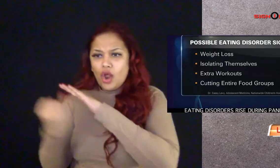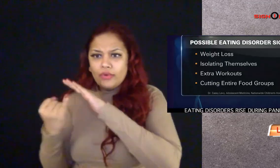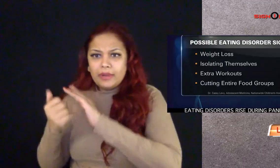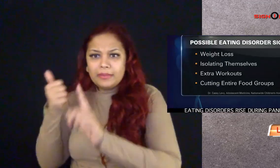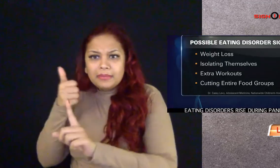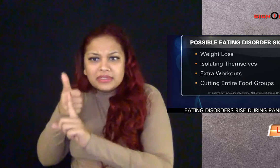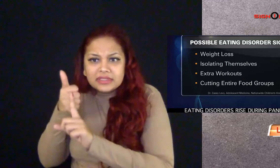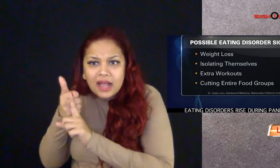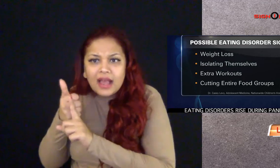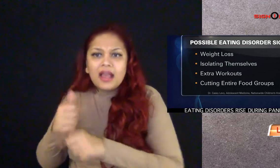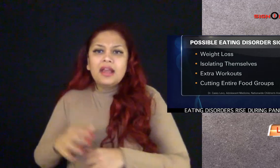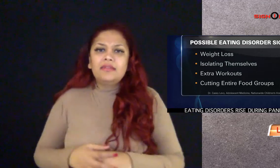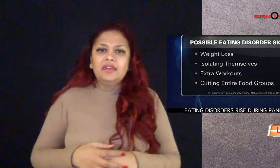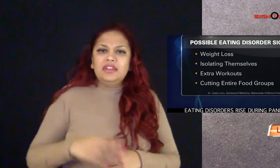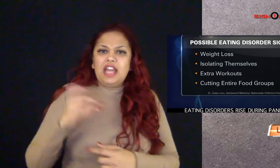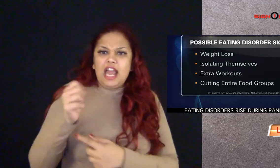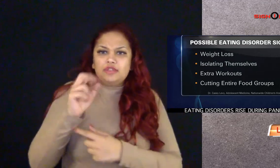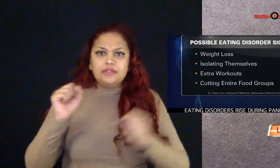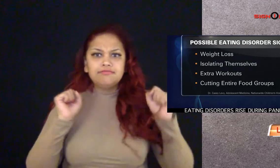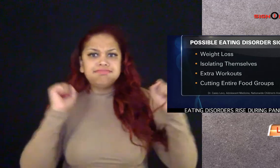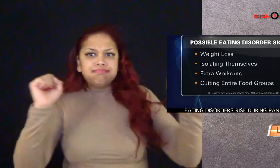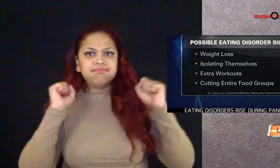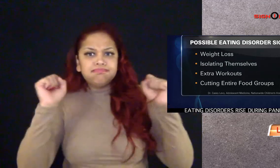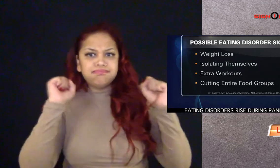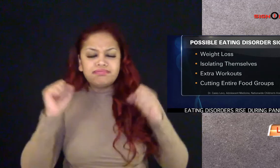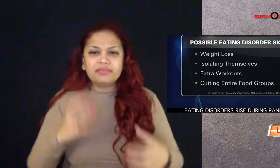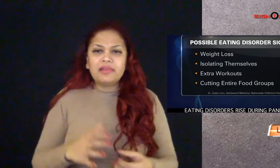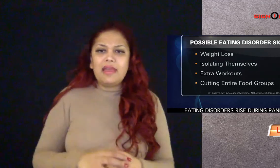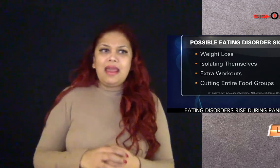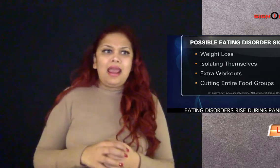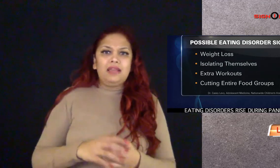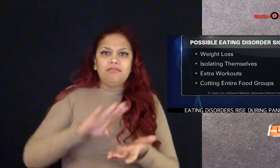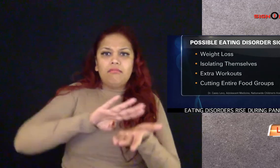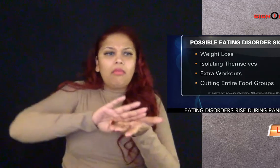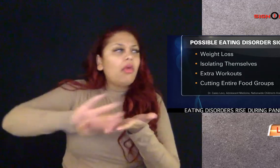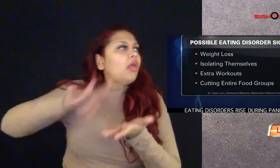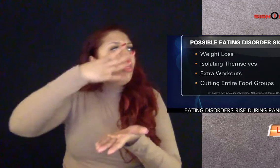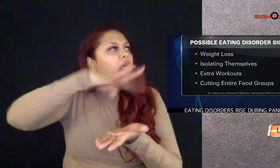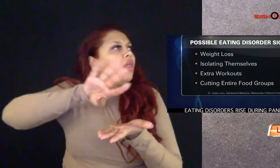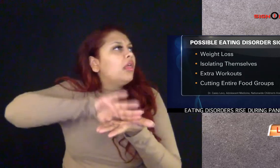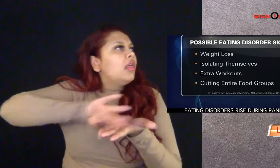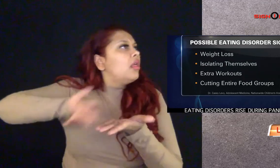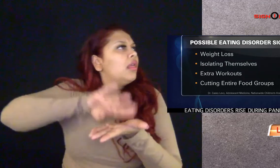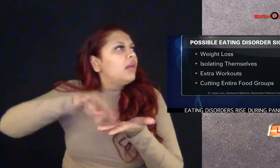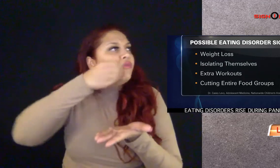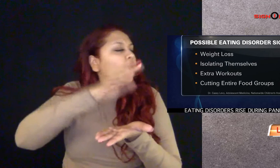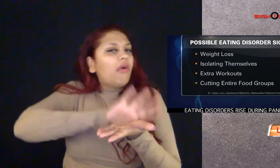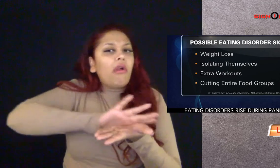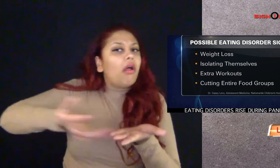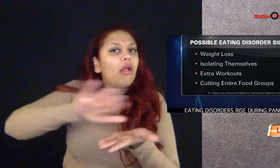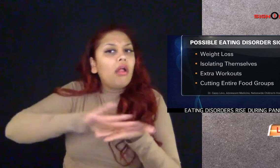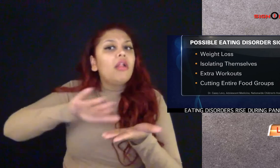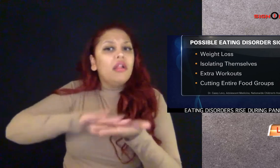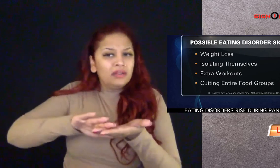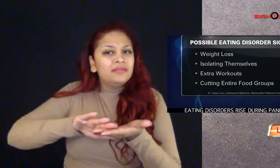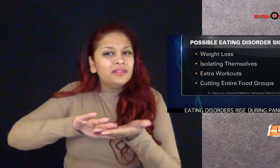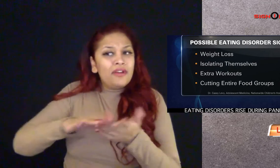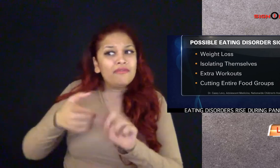child isolating themselves, extra workouts, and cutting out entire food groups from their